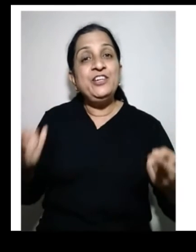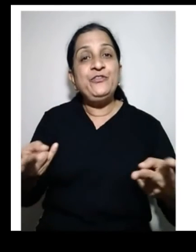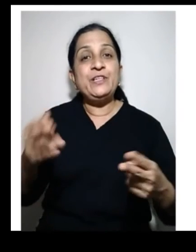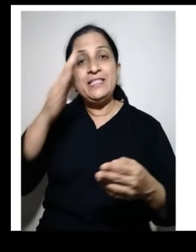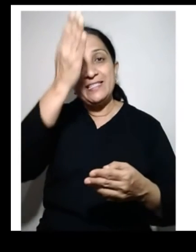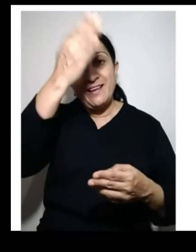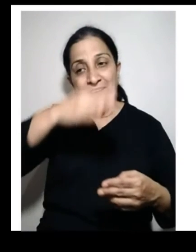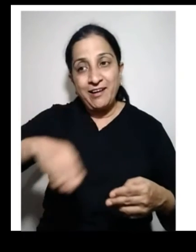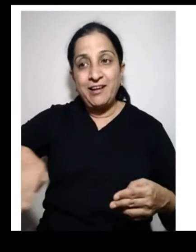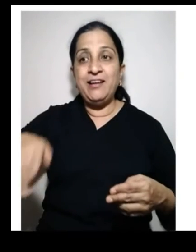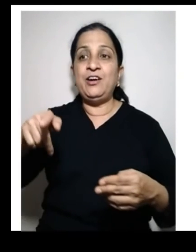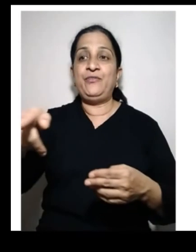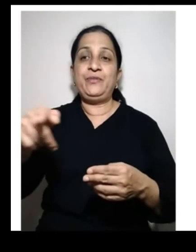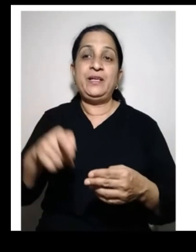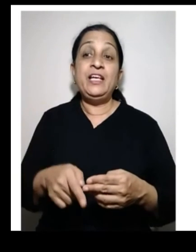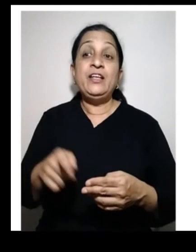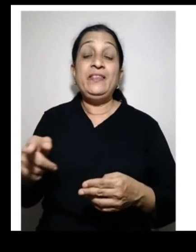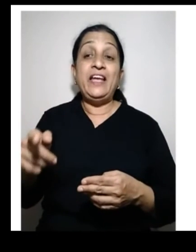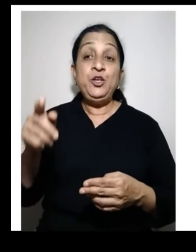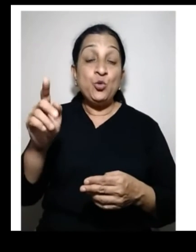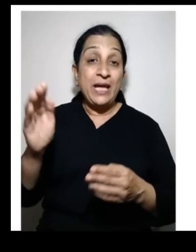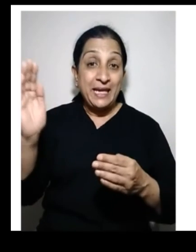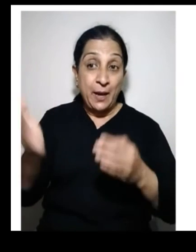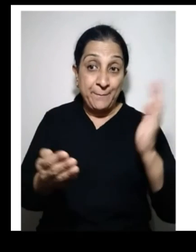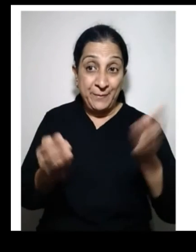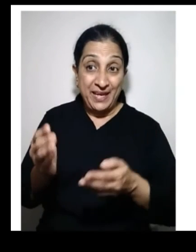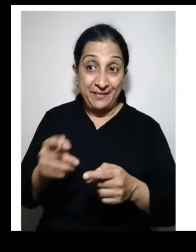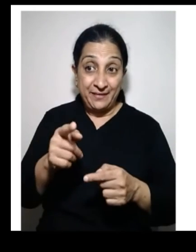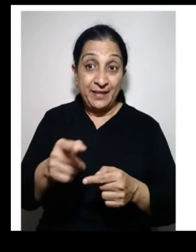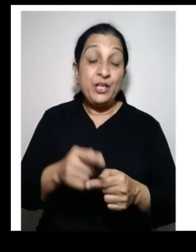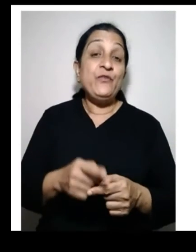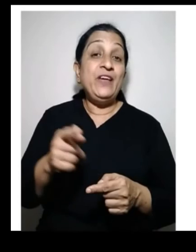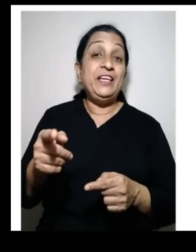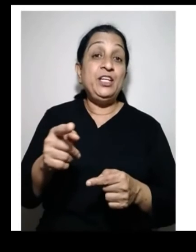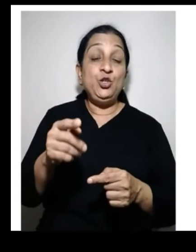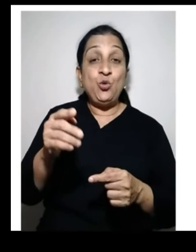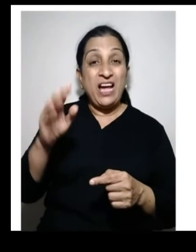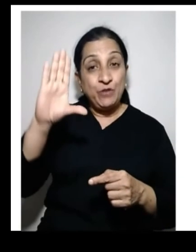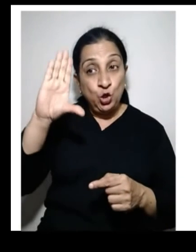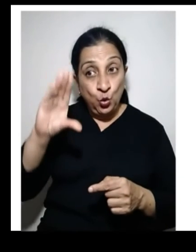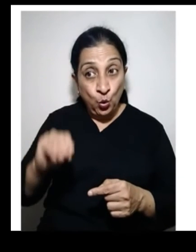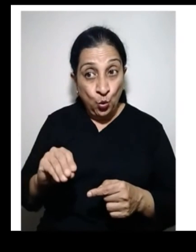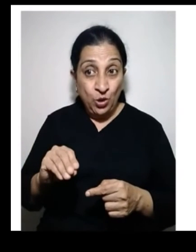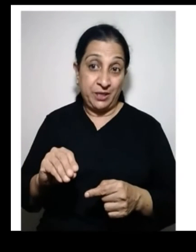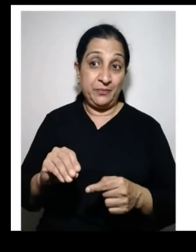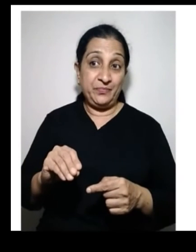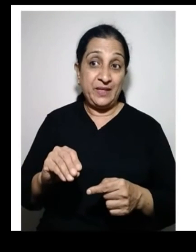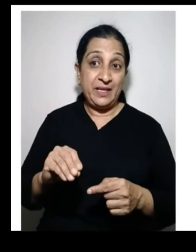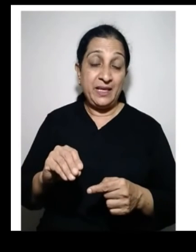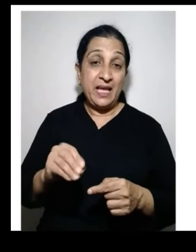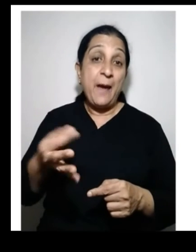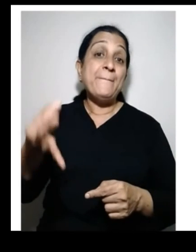are preferred by the consumer